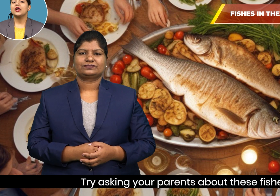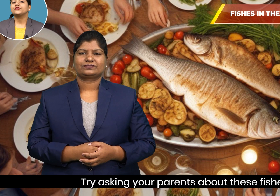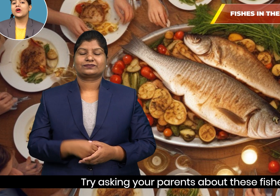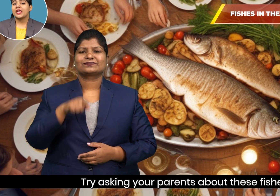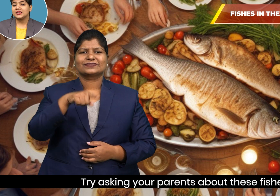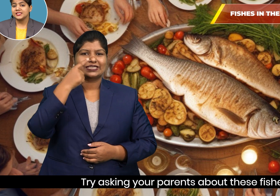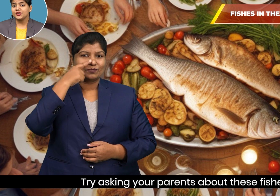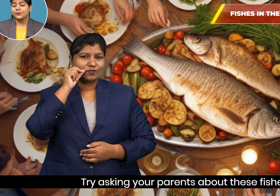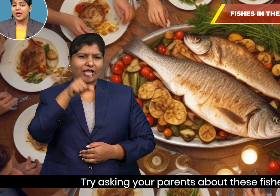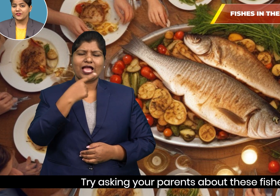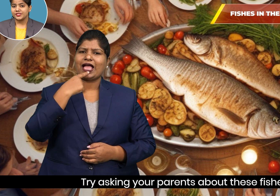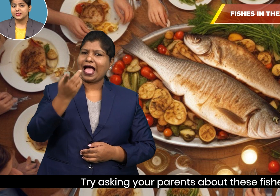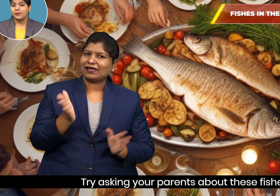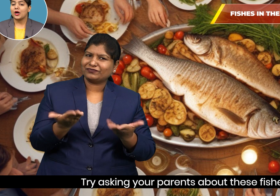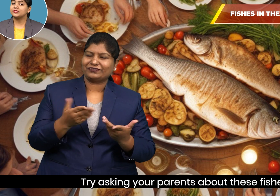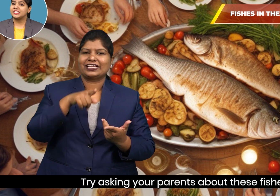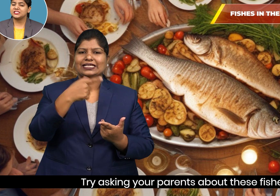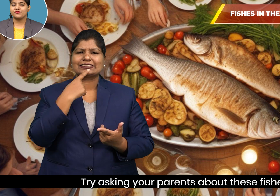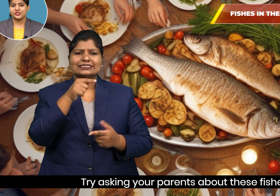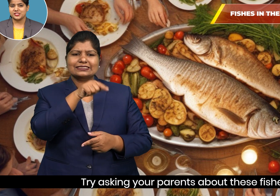Try asking your parents about these fishes.